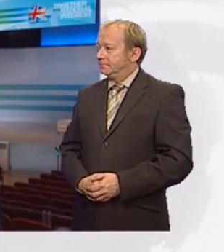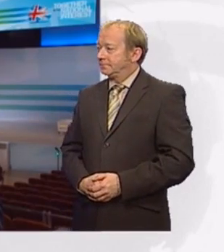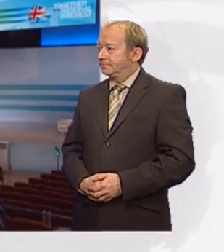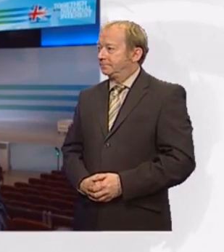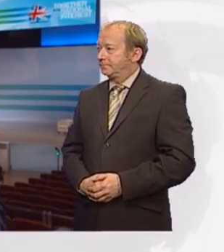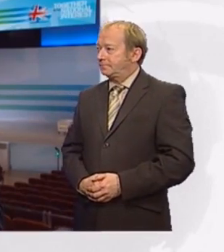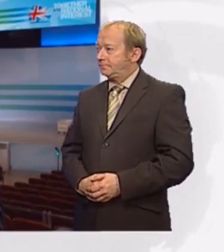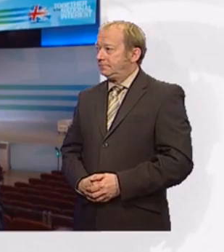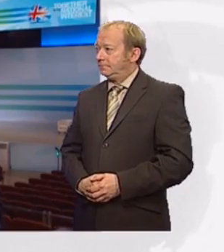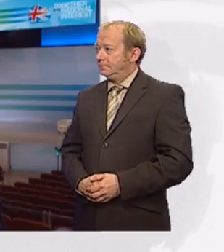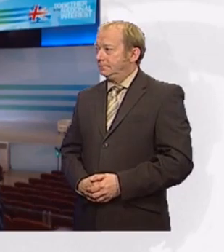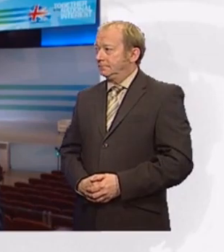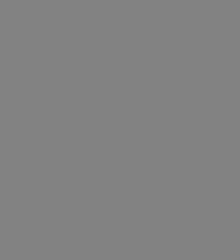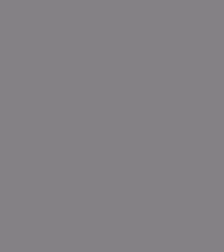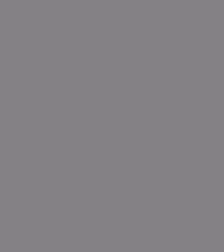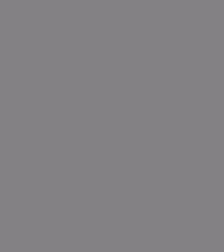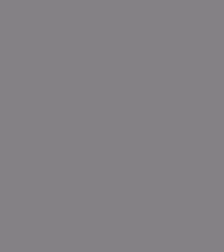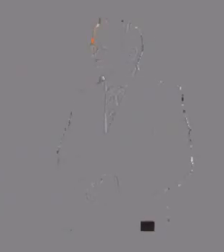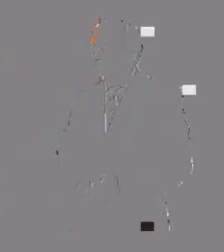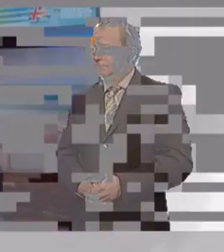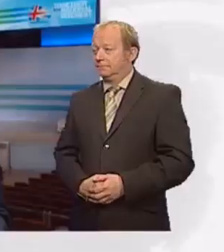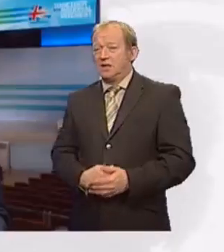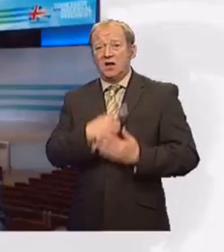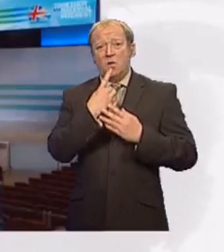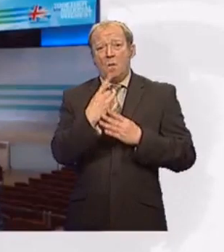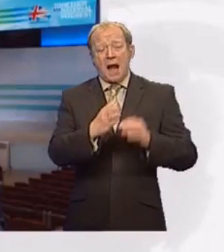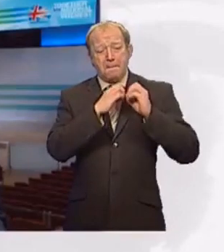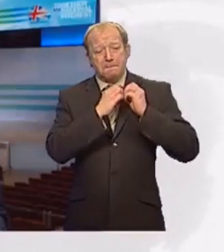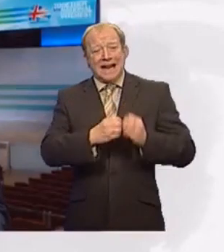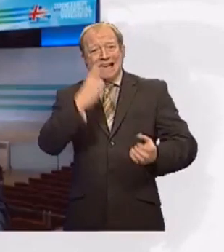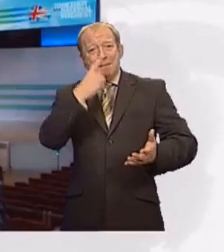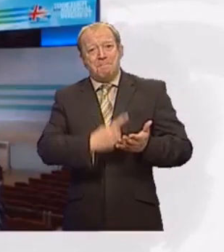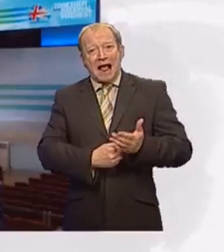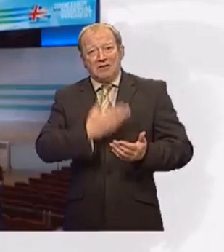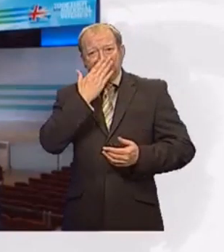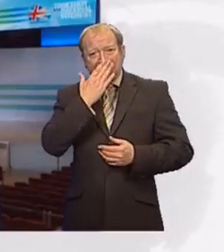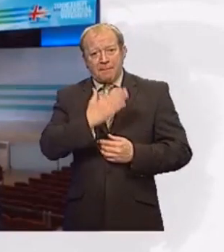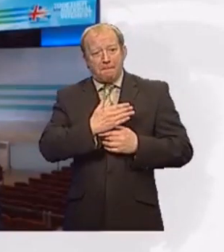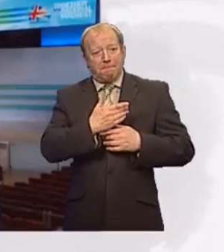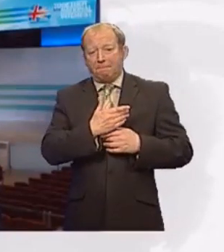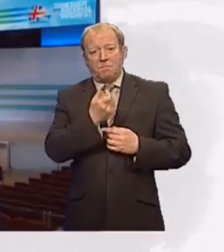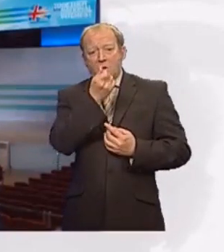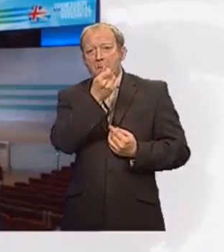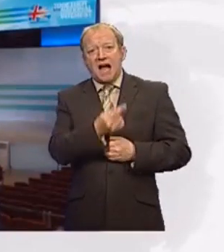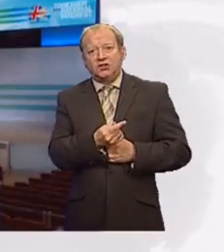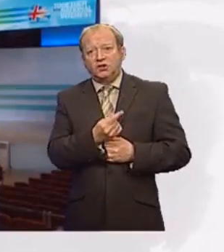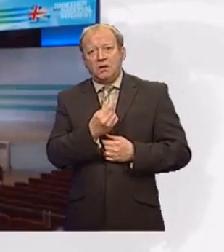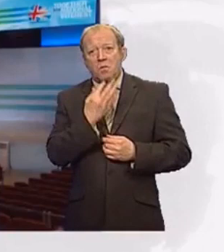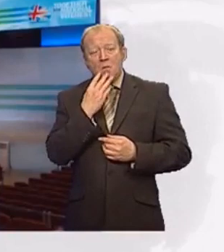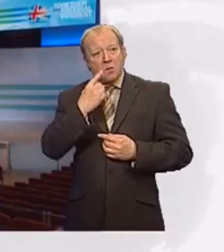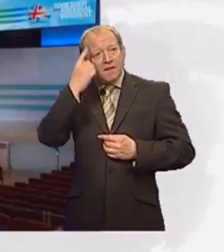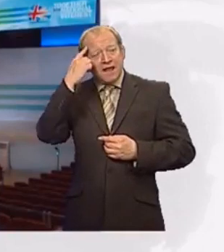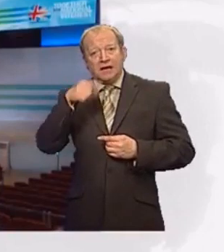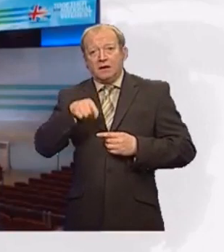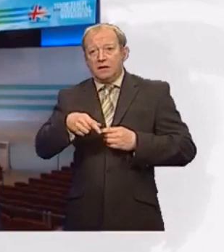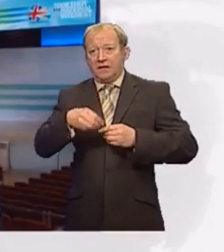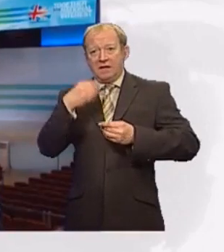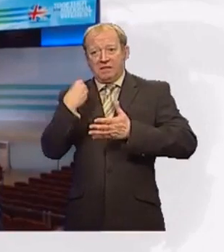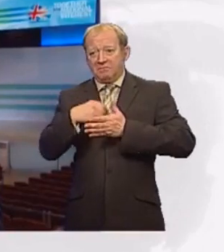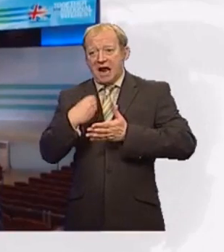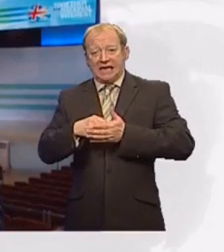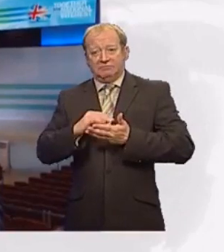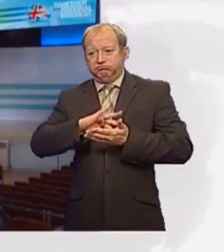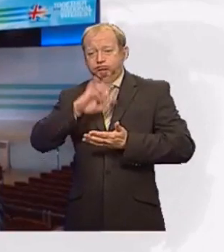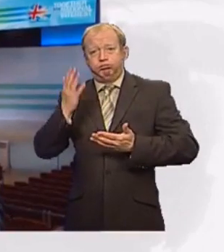Louise, thank you. In the great scheme of things, £1 billion may not seem like a huge sum of money given the hole in the nation's finances. But